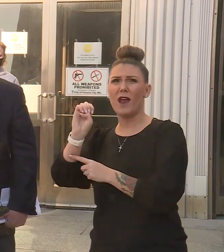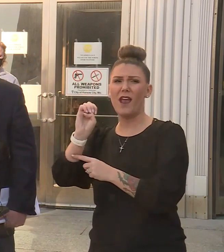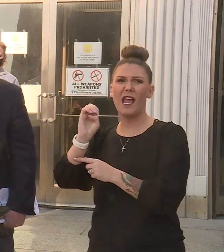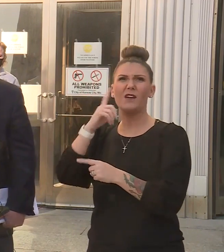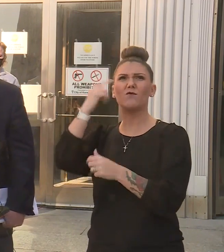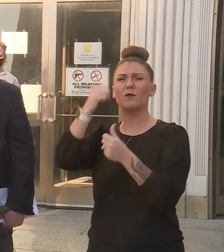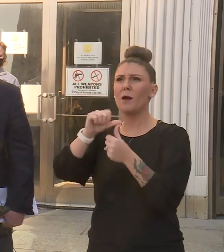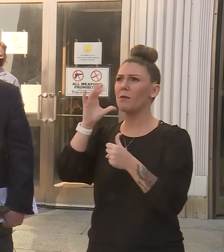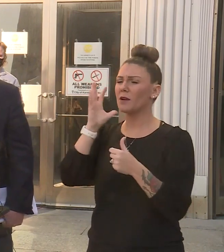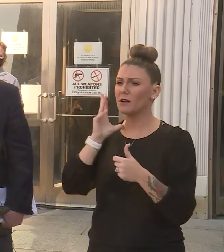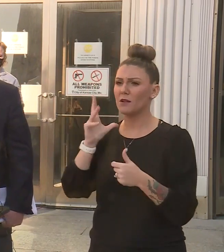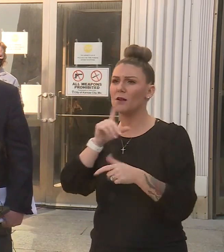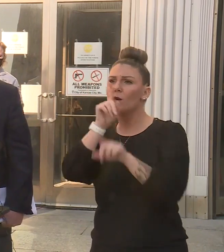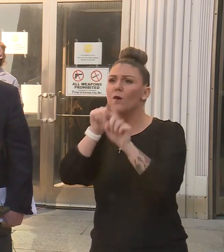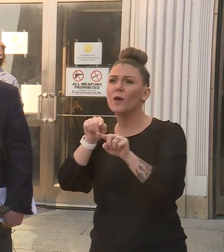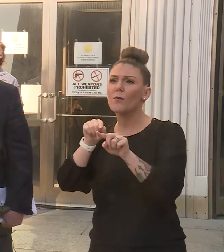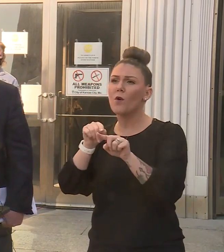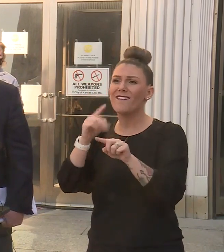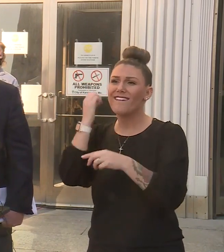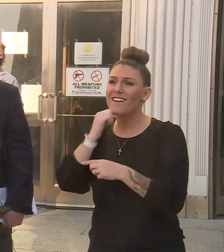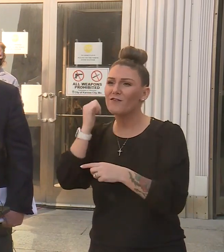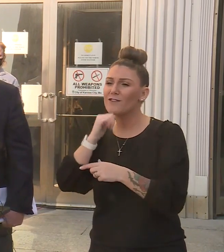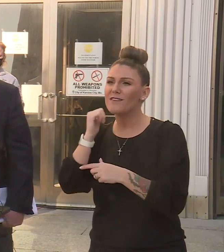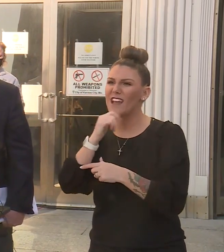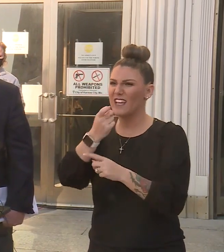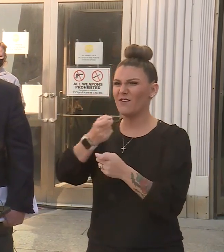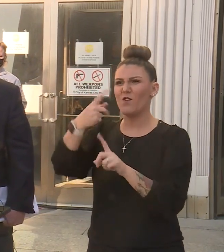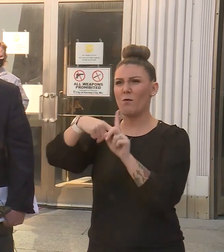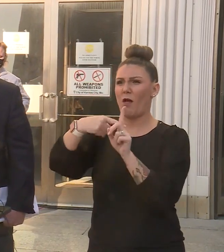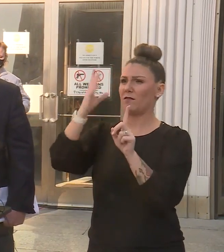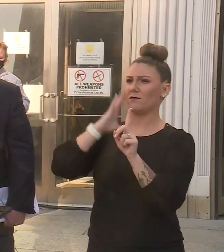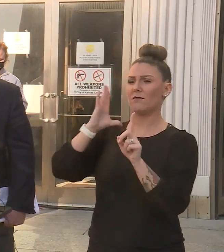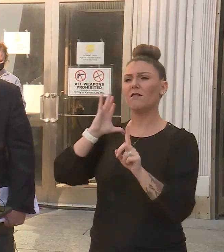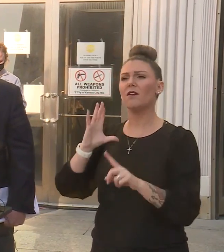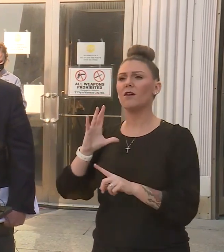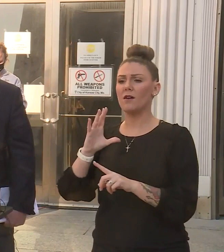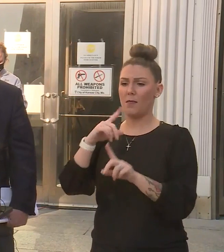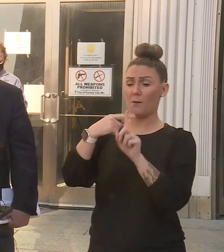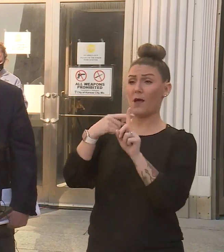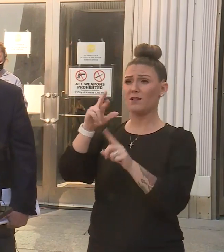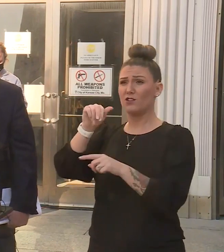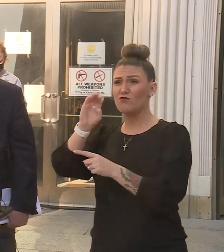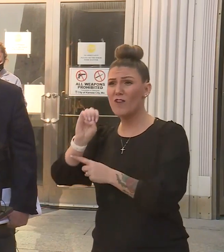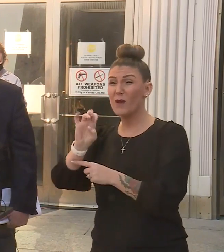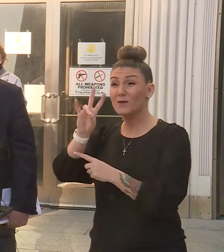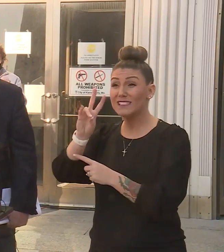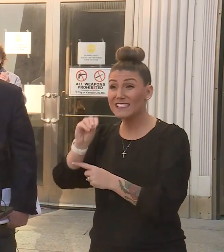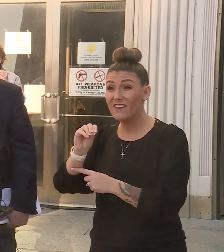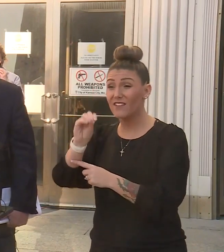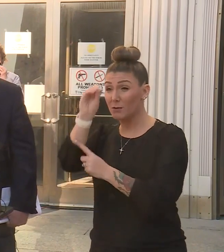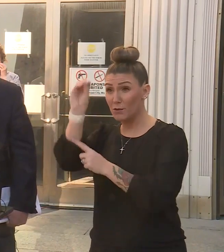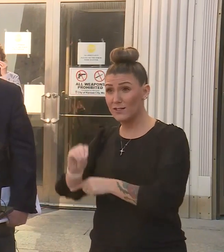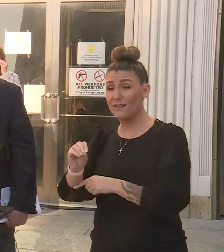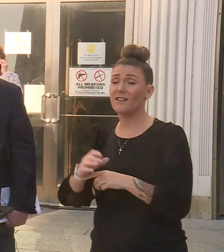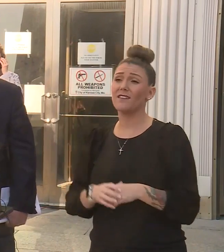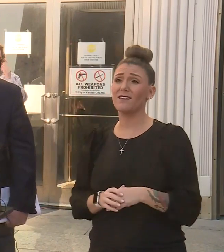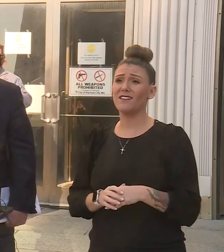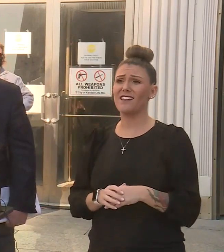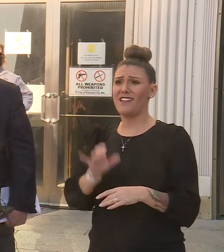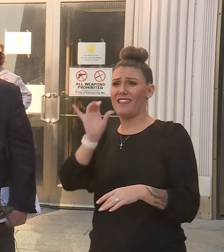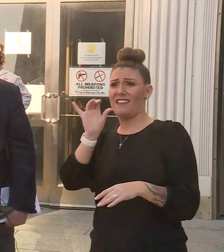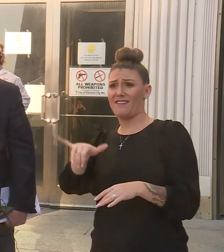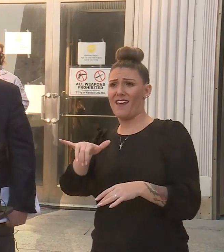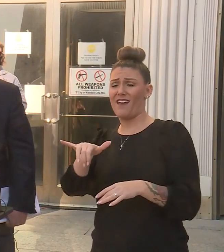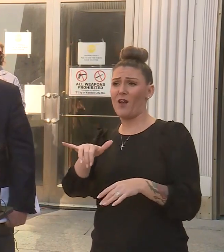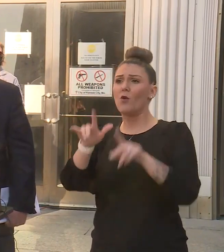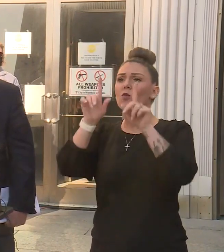when we were reporting a daily a few months ago where we had a positivity rate of 70 percent. Well, that was